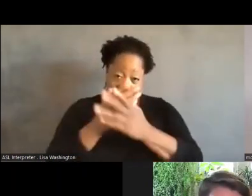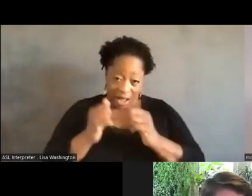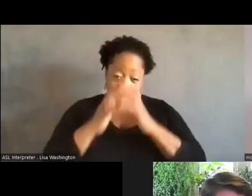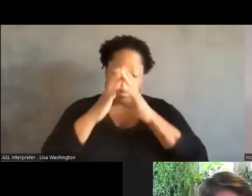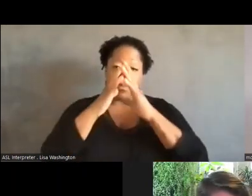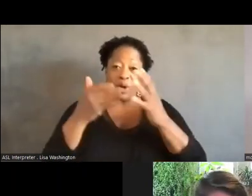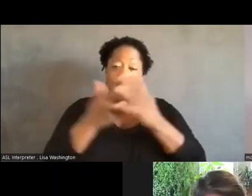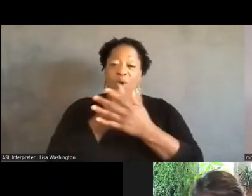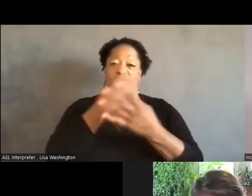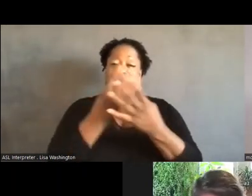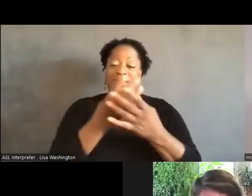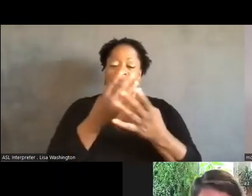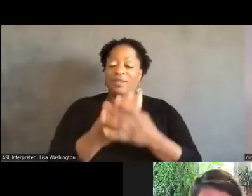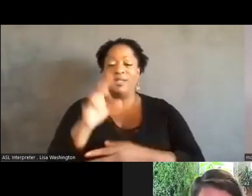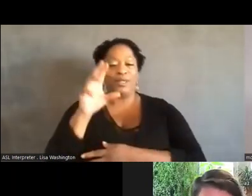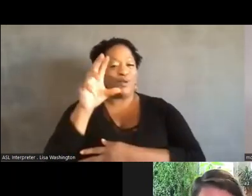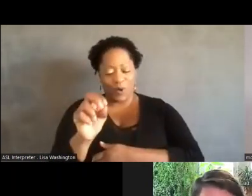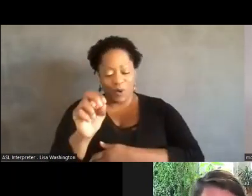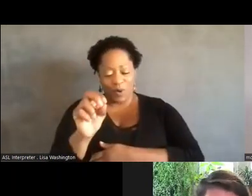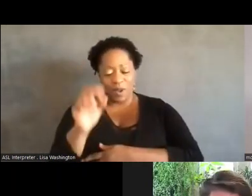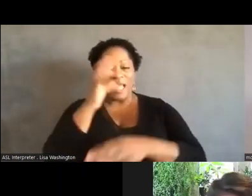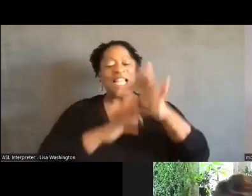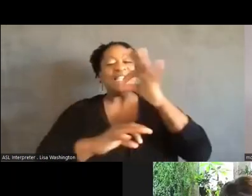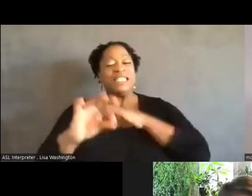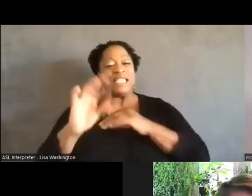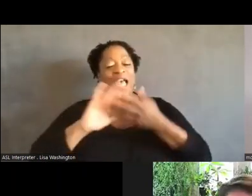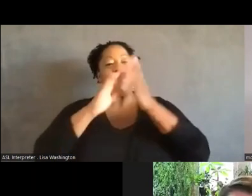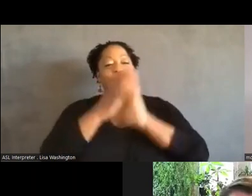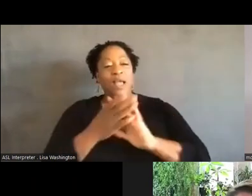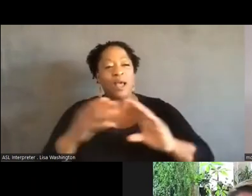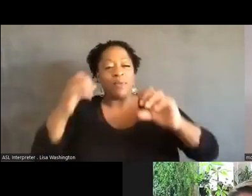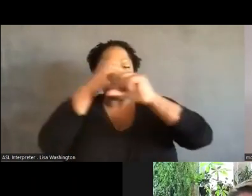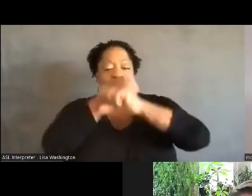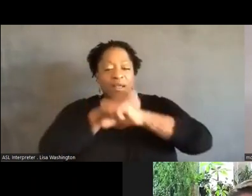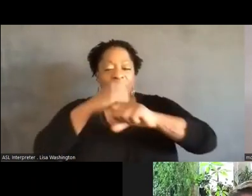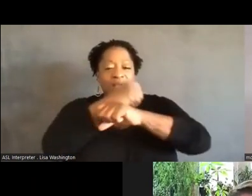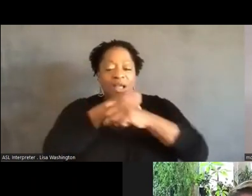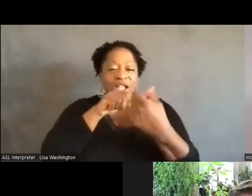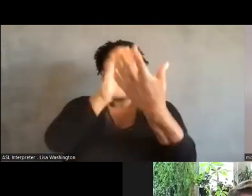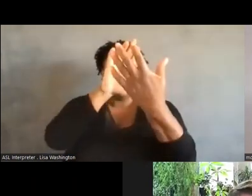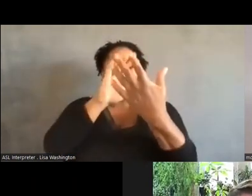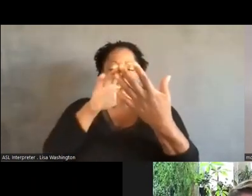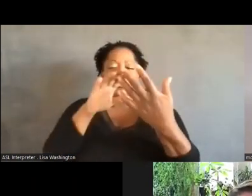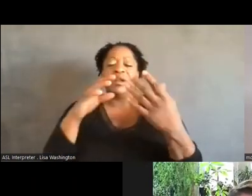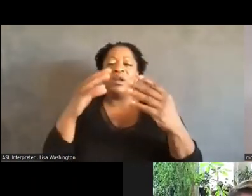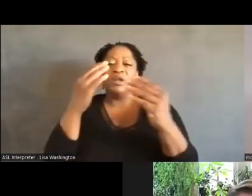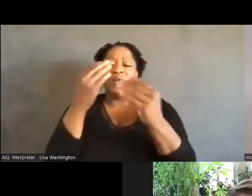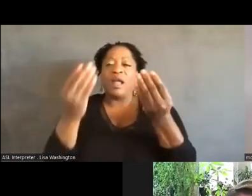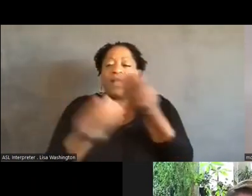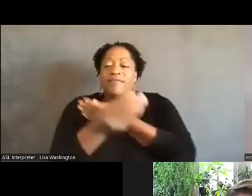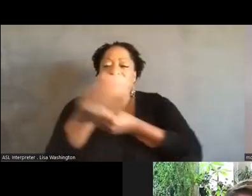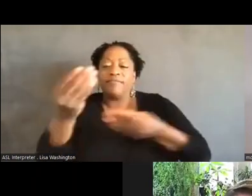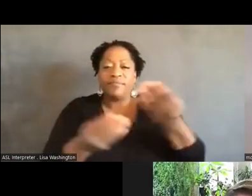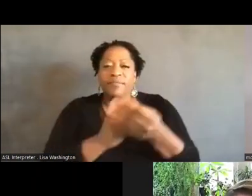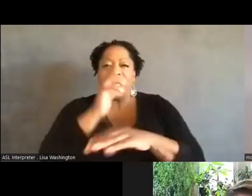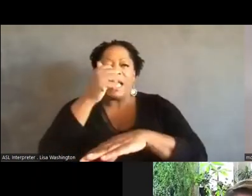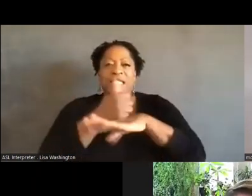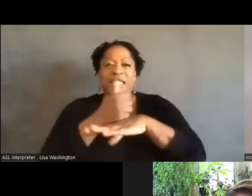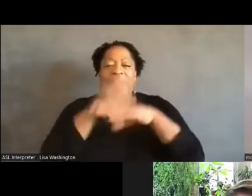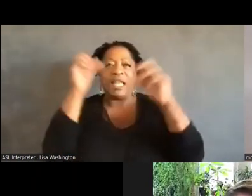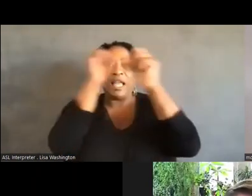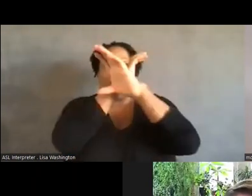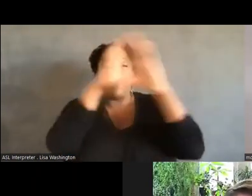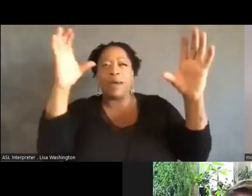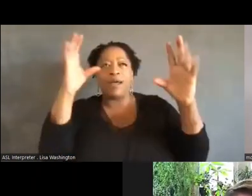actually, uh, being strategic in how we're framing our demands and, and that being a, uh, uh,